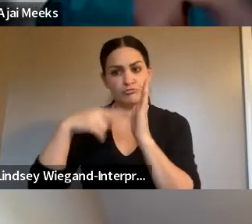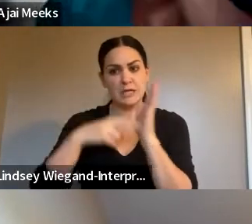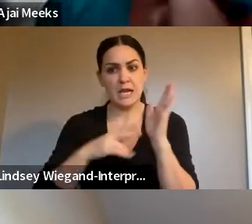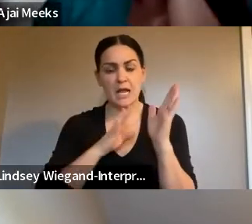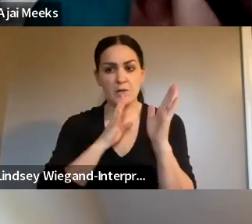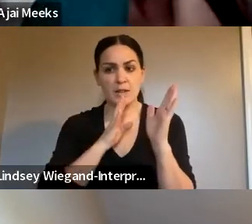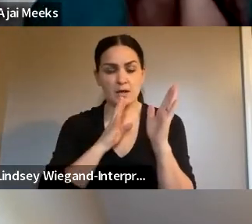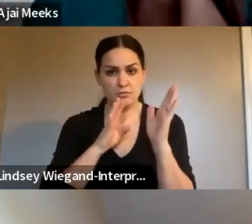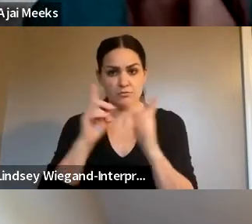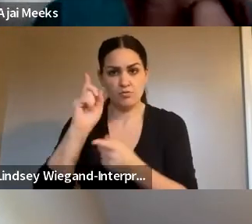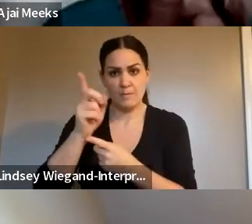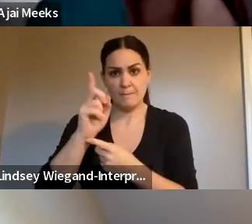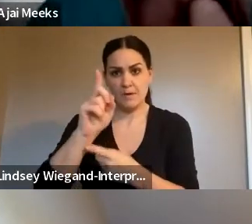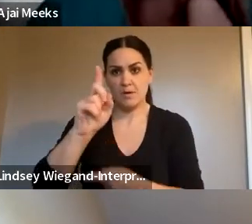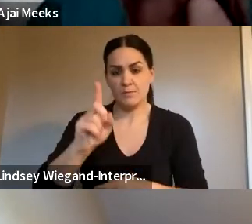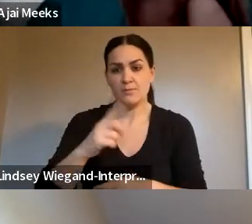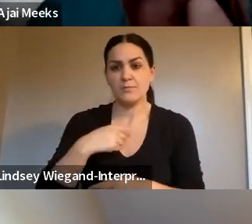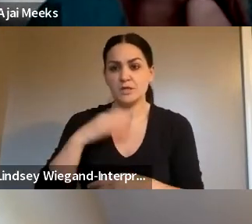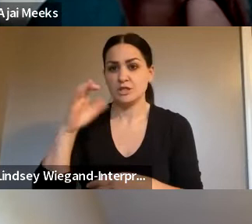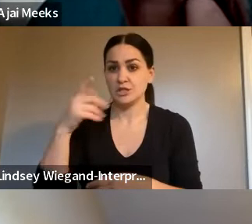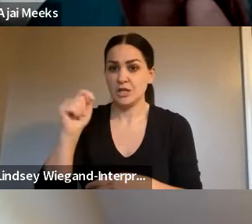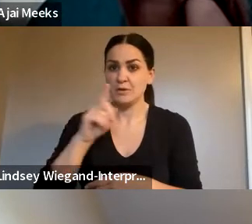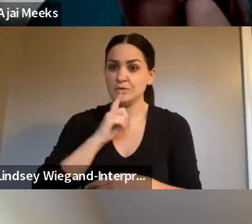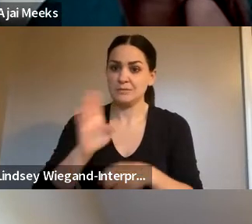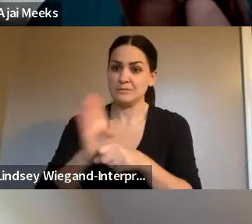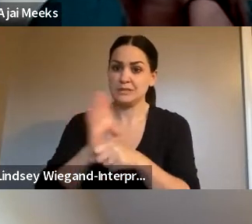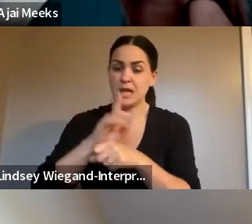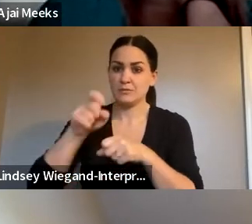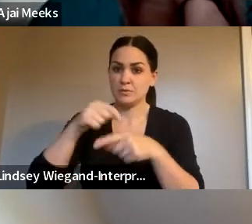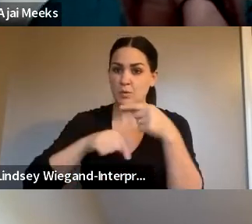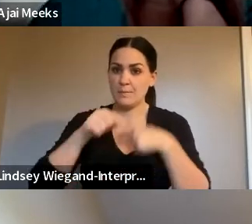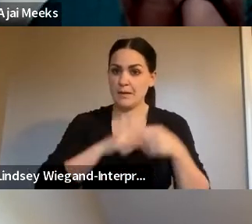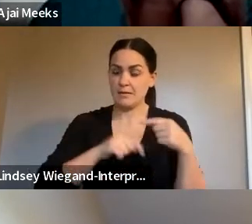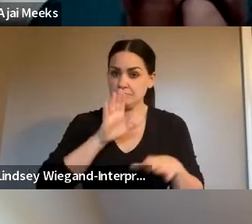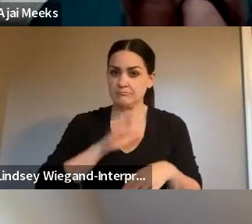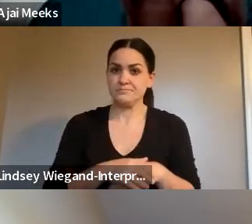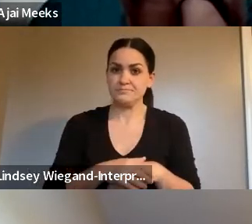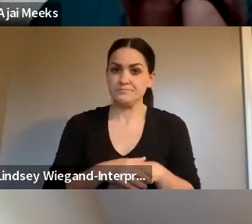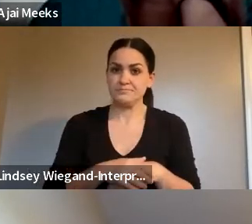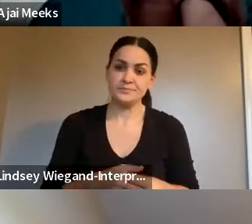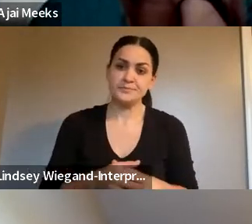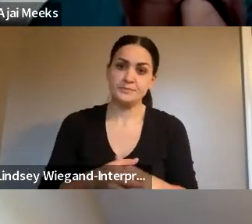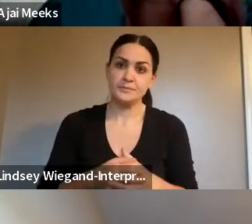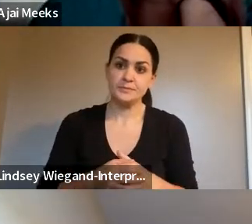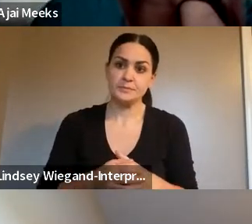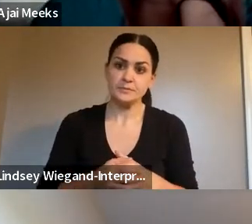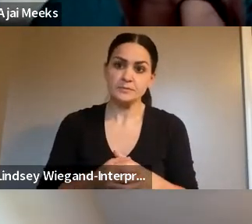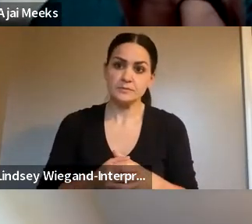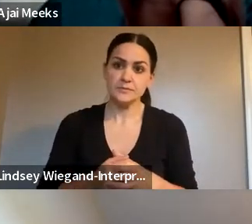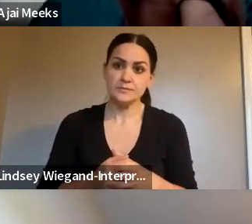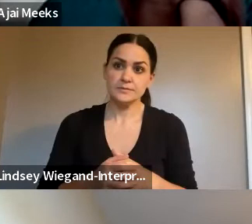So give me a moment because as you know, the chat has been busy. So I got to kind of go back a little bit. So the last one,